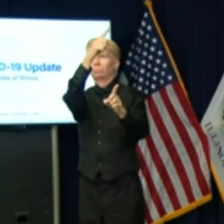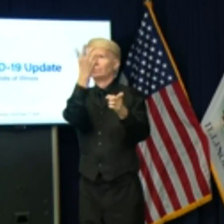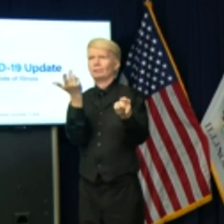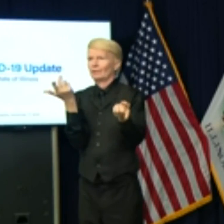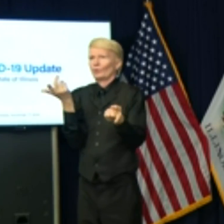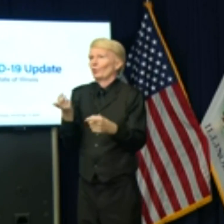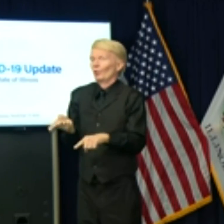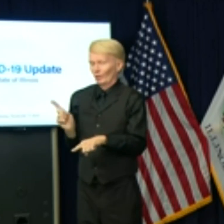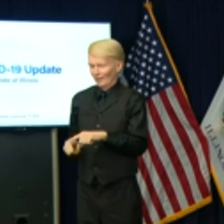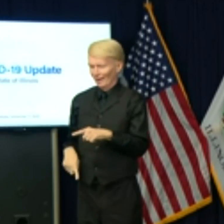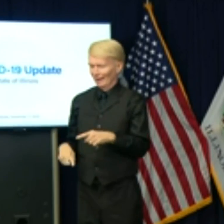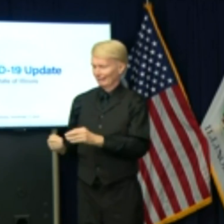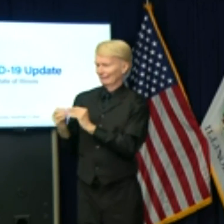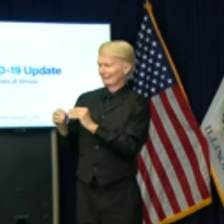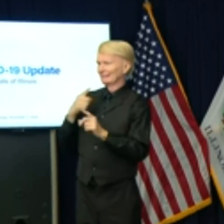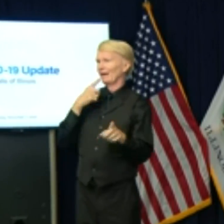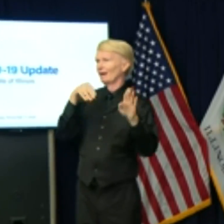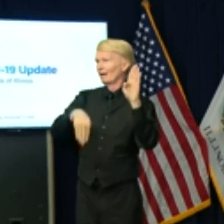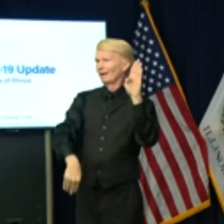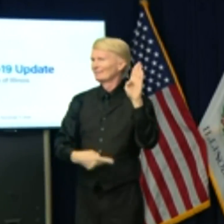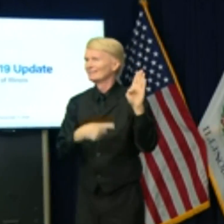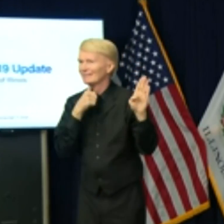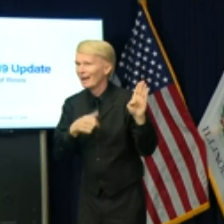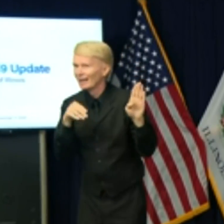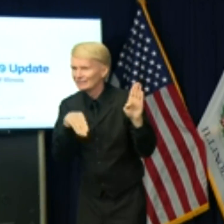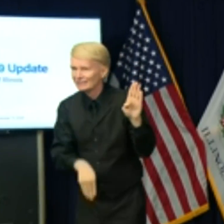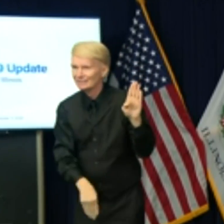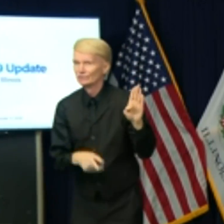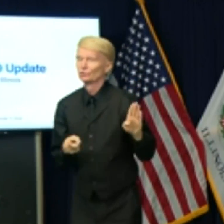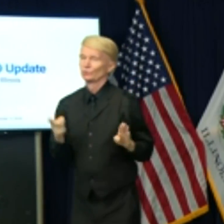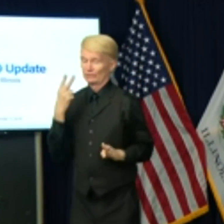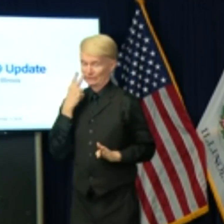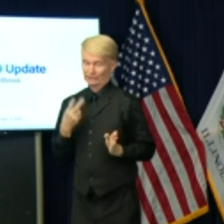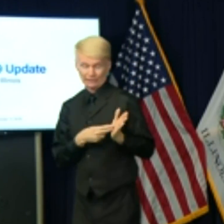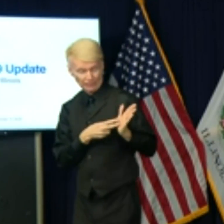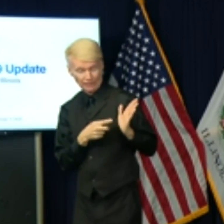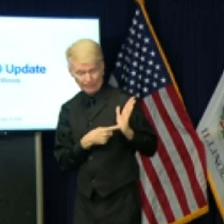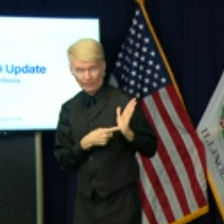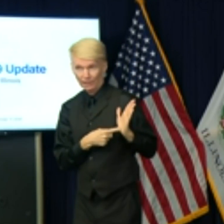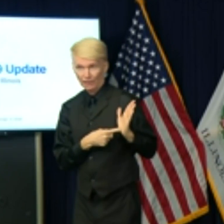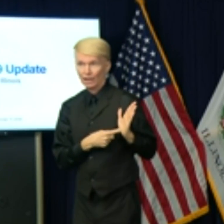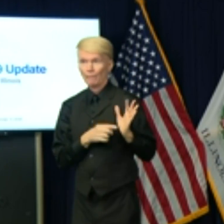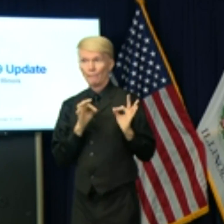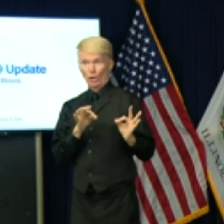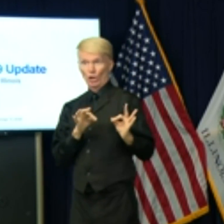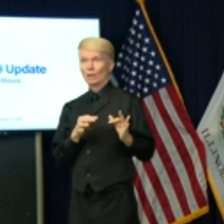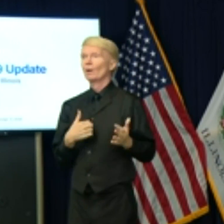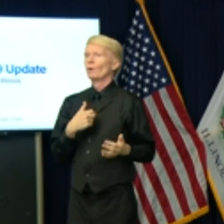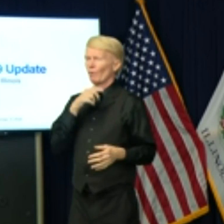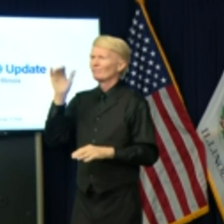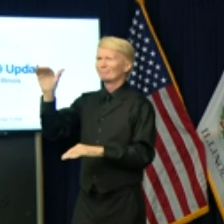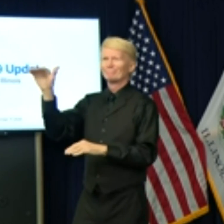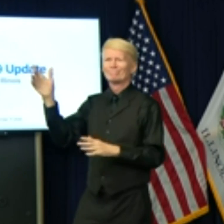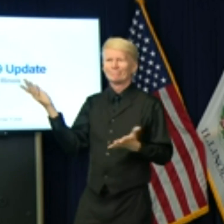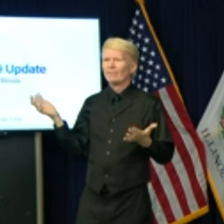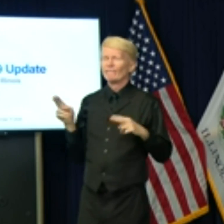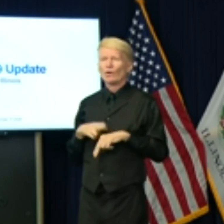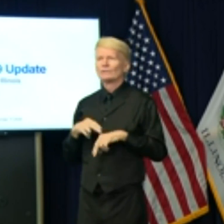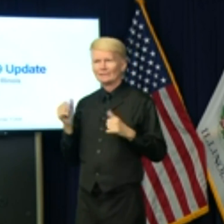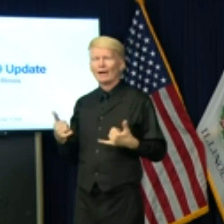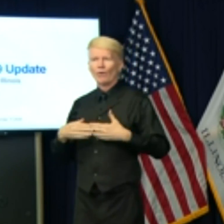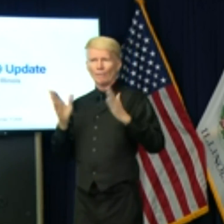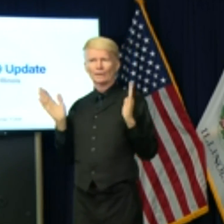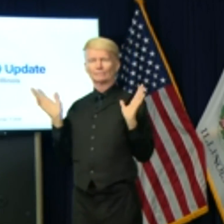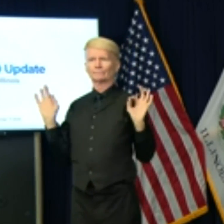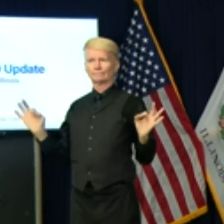argue, and when we see what we need to see, we will be the first people to come up here and say, look, we can, we can come pull back.